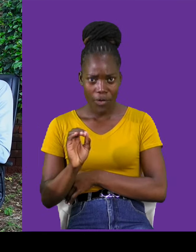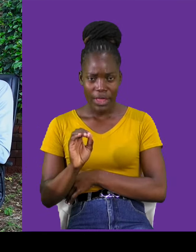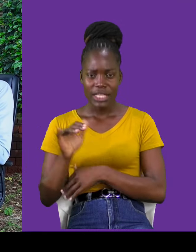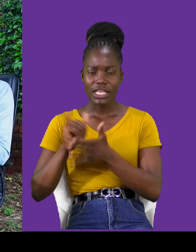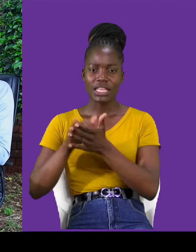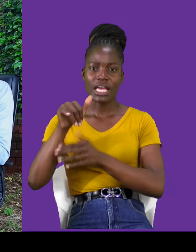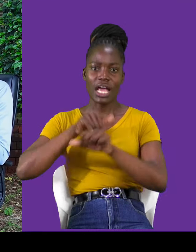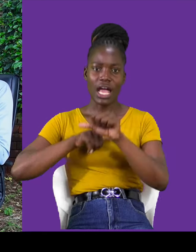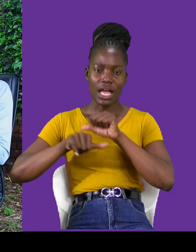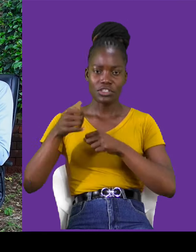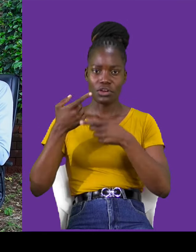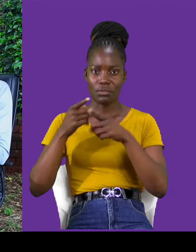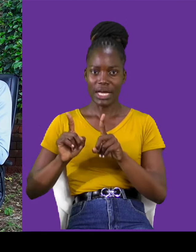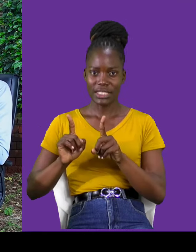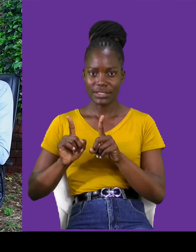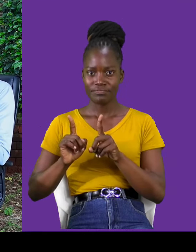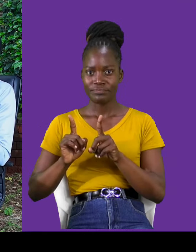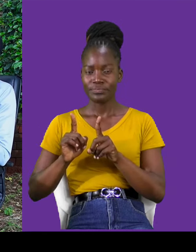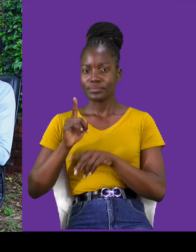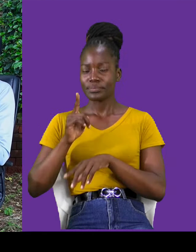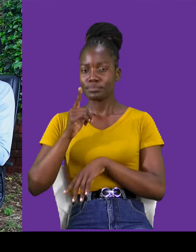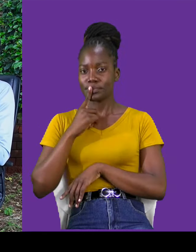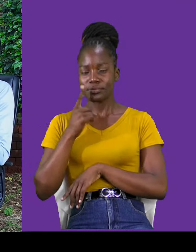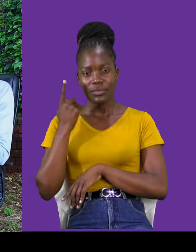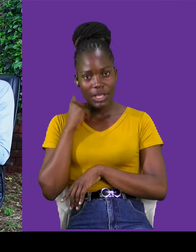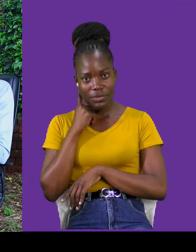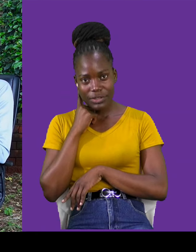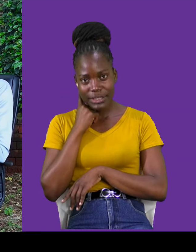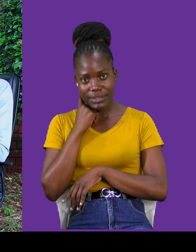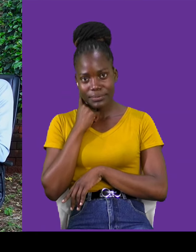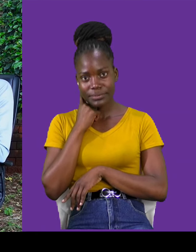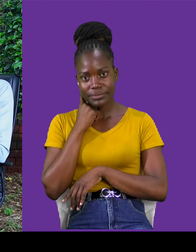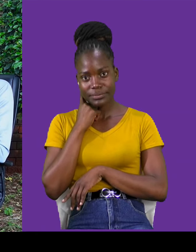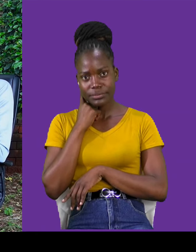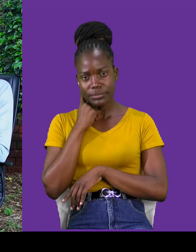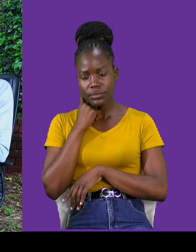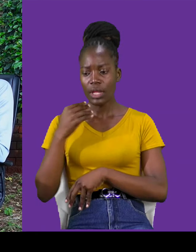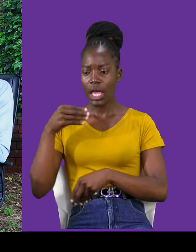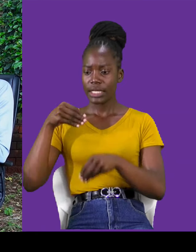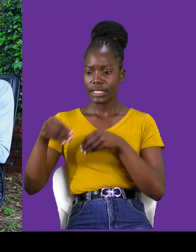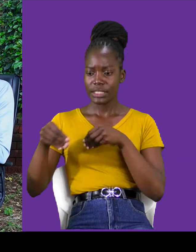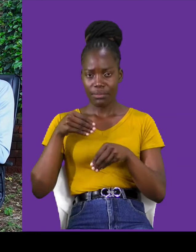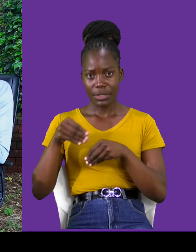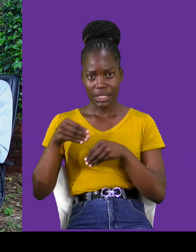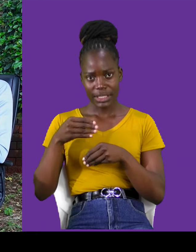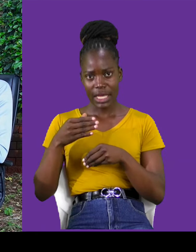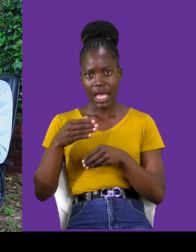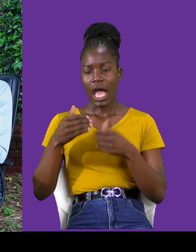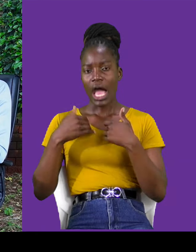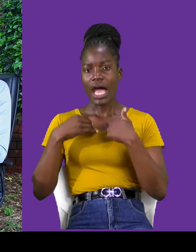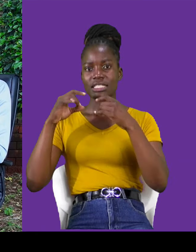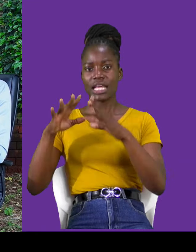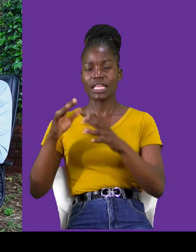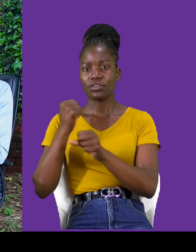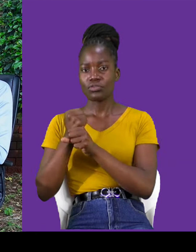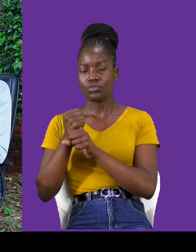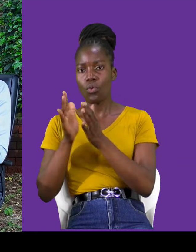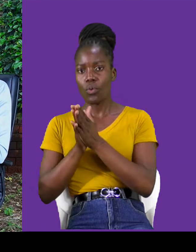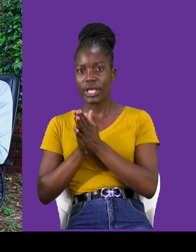deafness, it's their disability. Them being deaf has nothing to do with their sexual preferences or